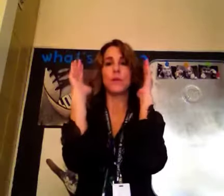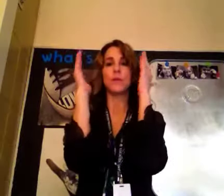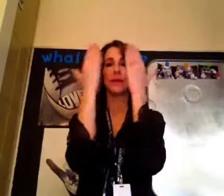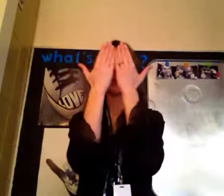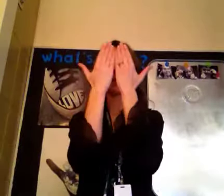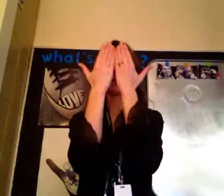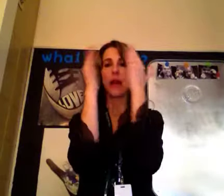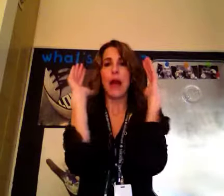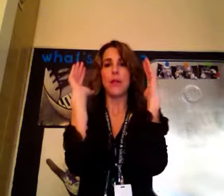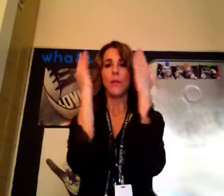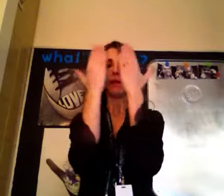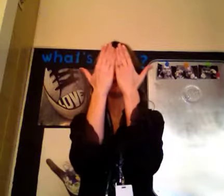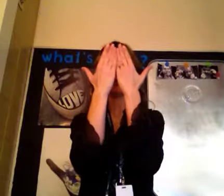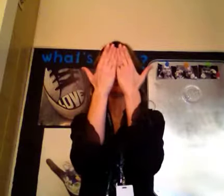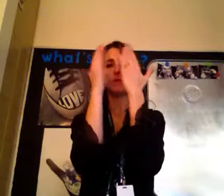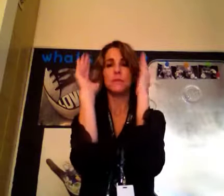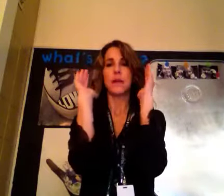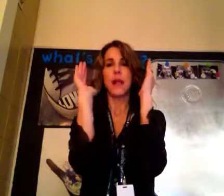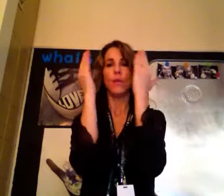goes like this, Halloween, Halloween.